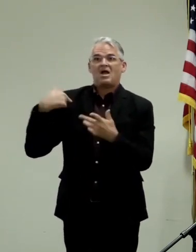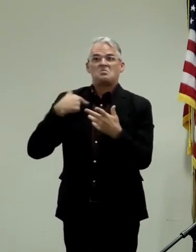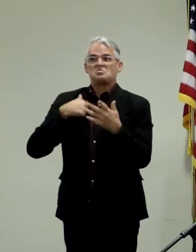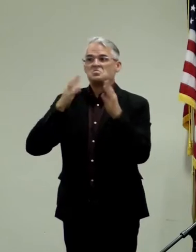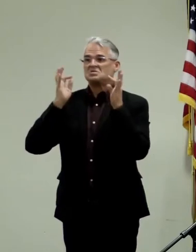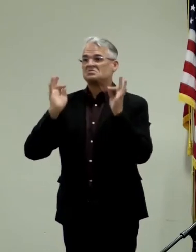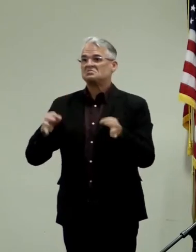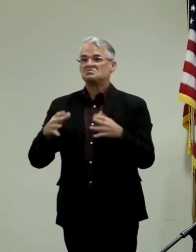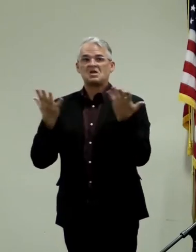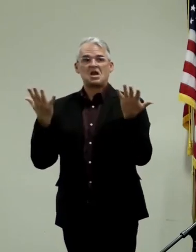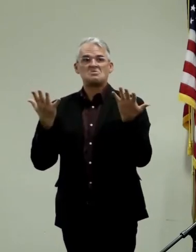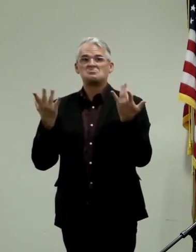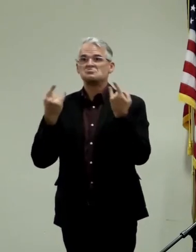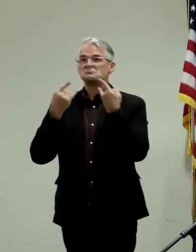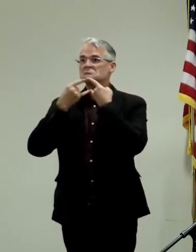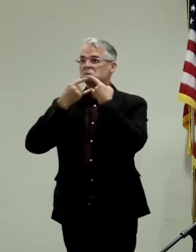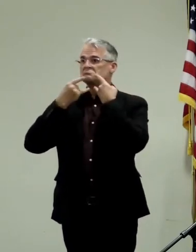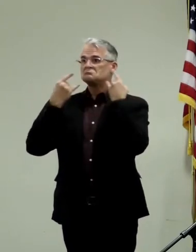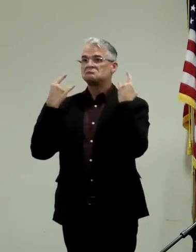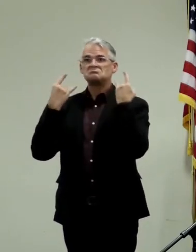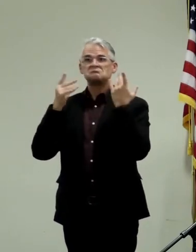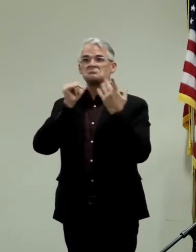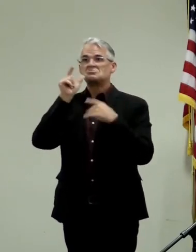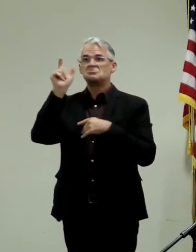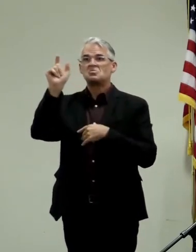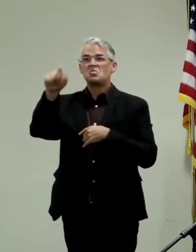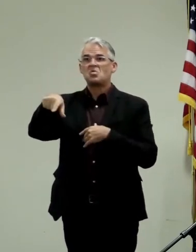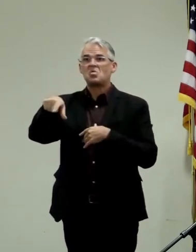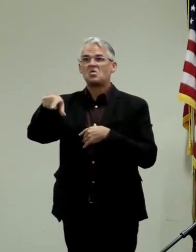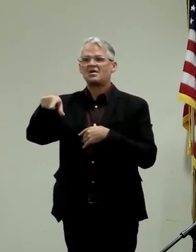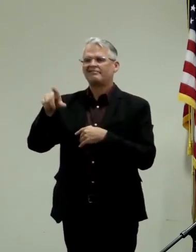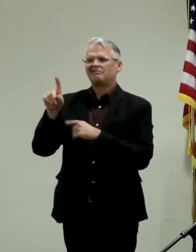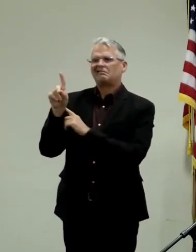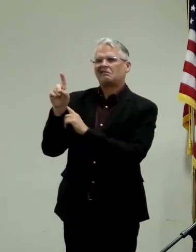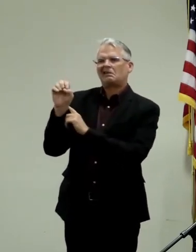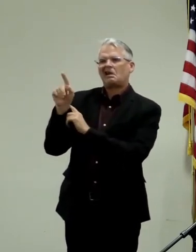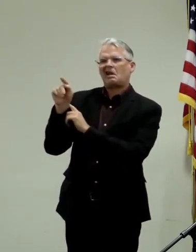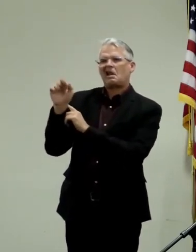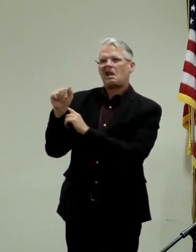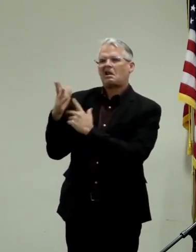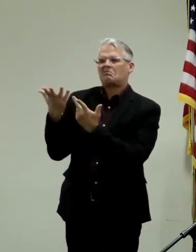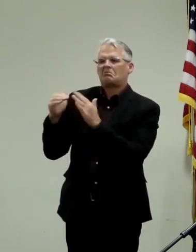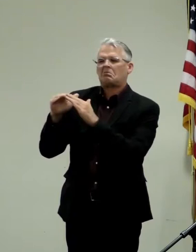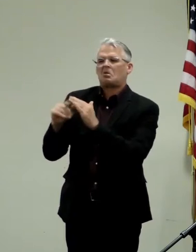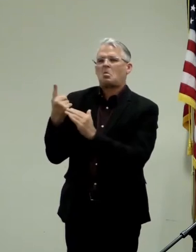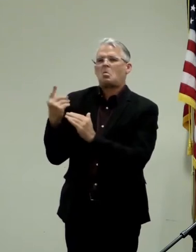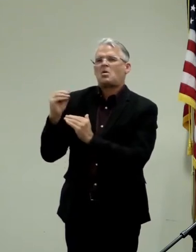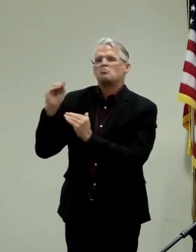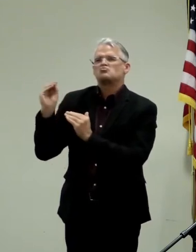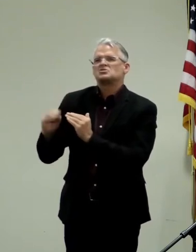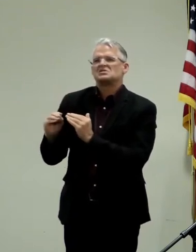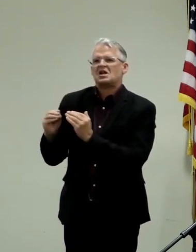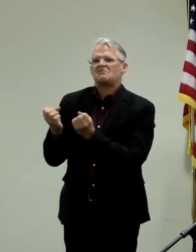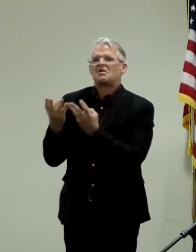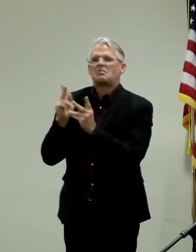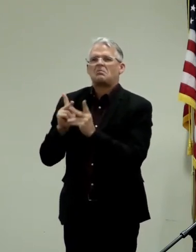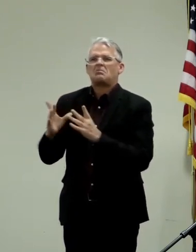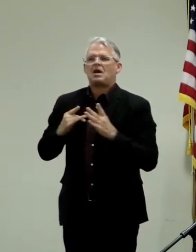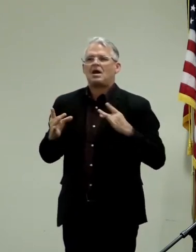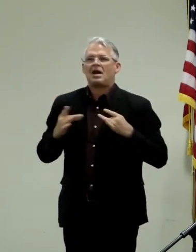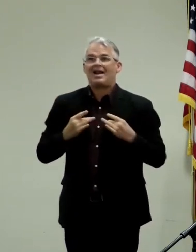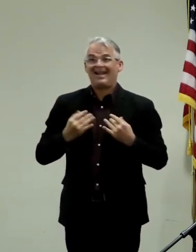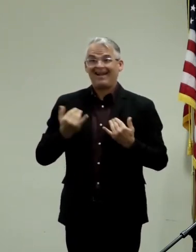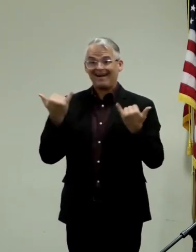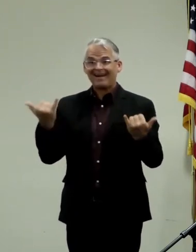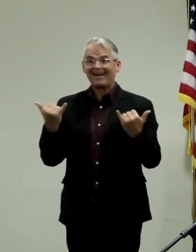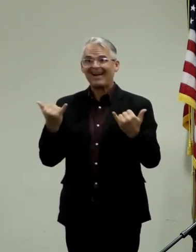less than 1% of the cases. Today, Delta is greater than 90% of the cases in Nevada.